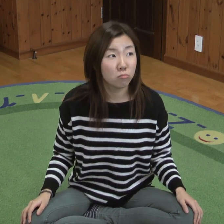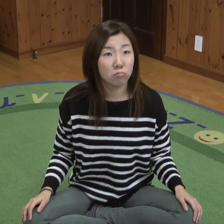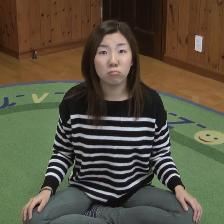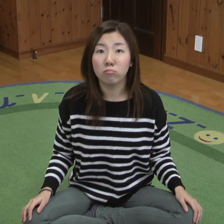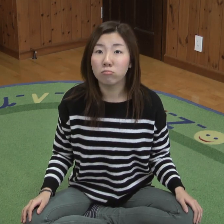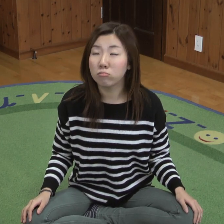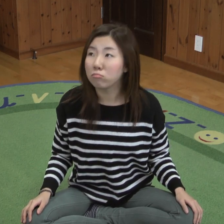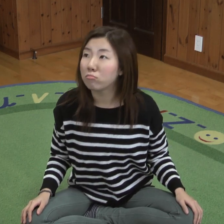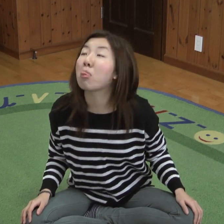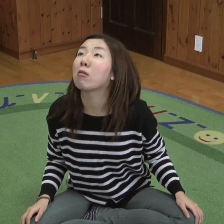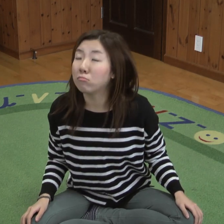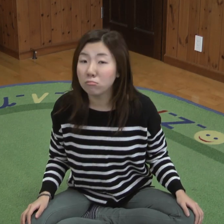Bye-bye.